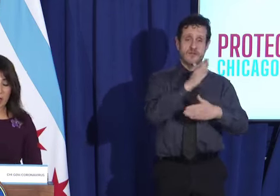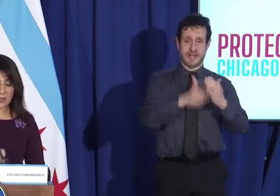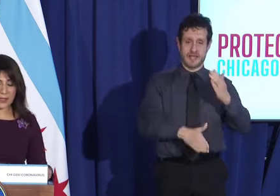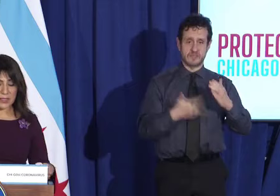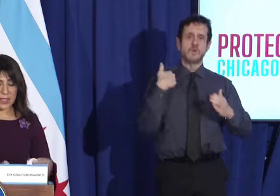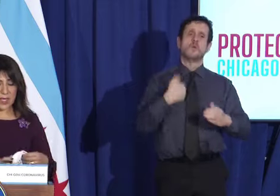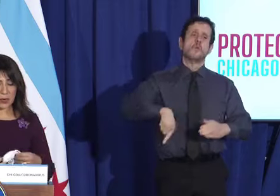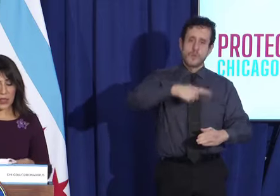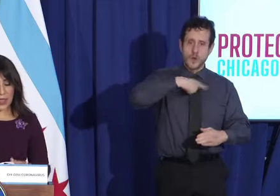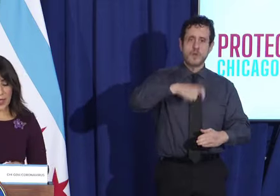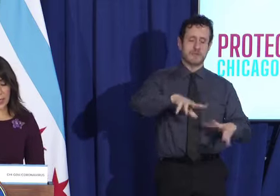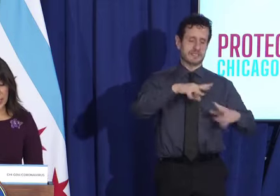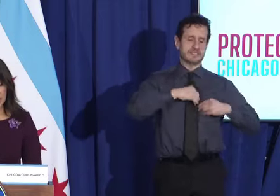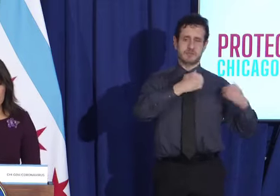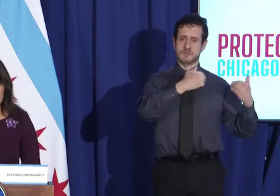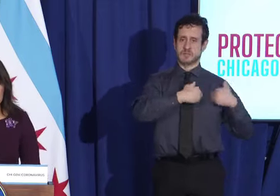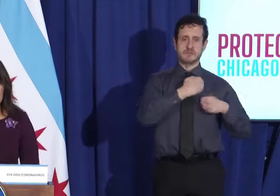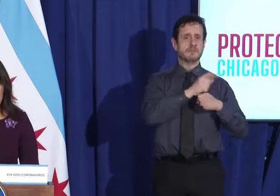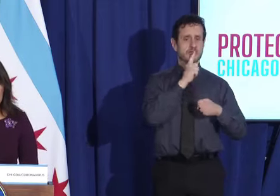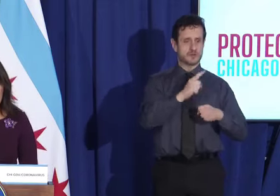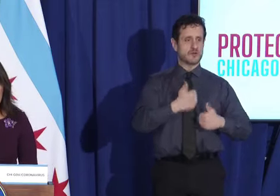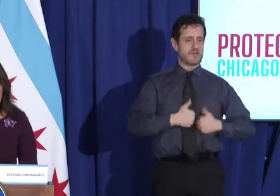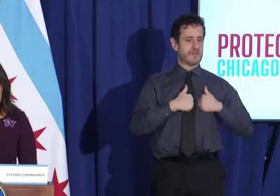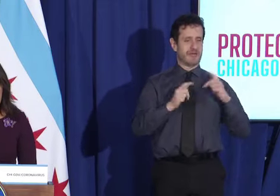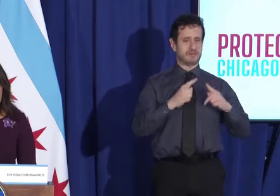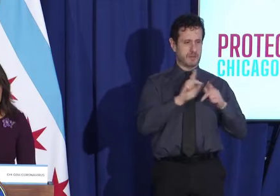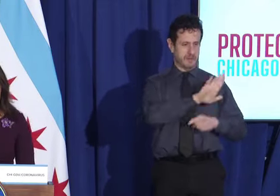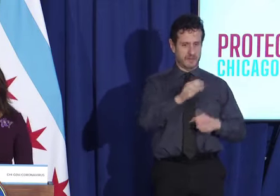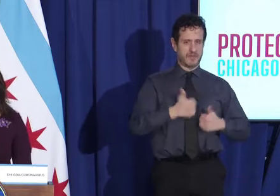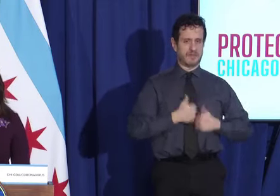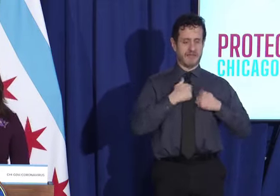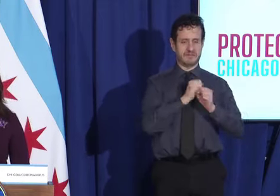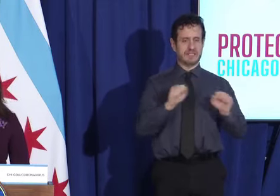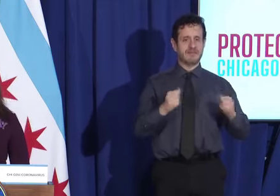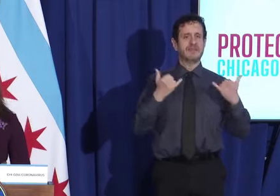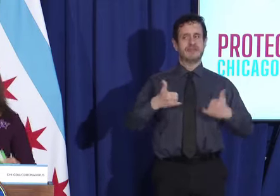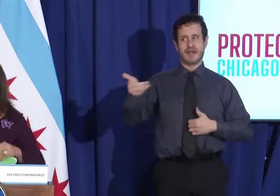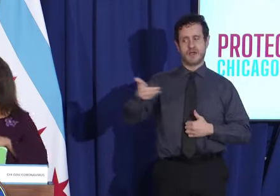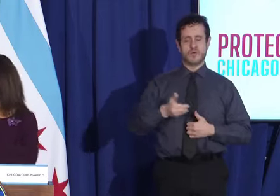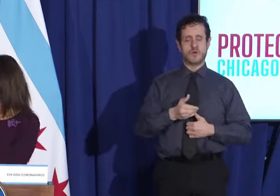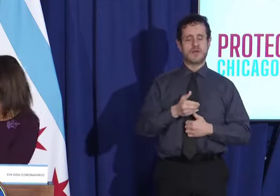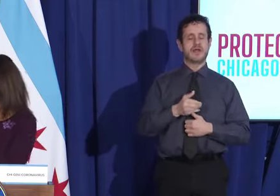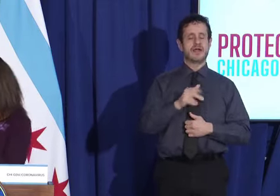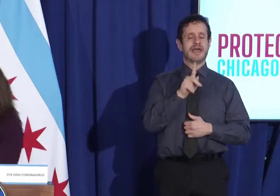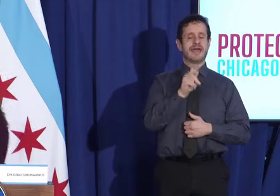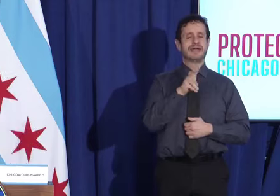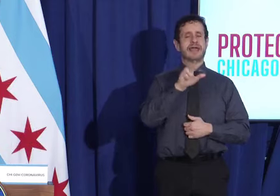we're saving lives. And with that, I'd like to welcome Katia Nuquez from Enlace.